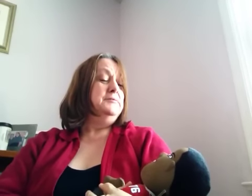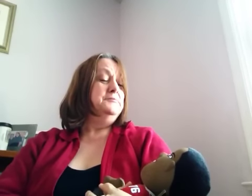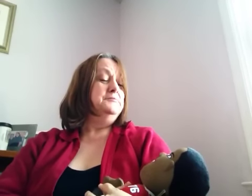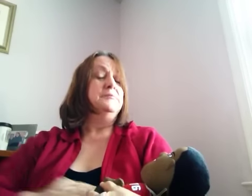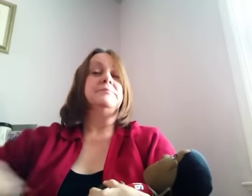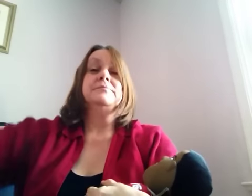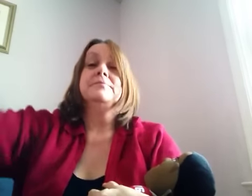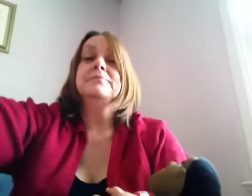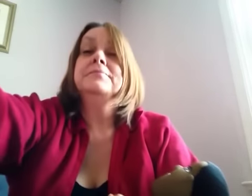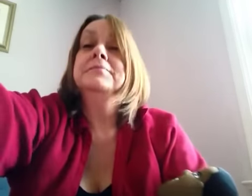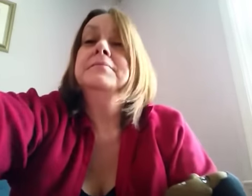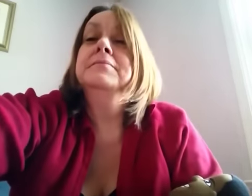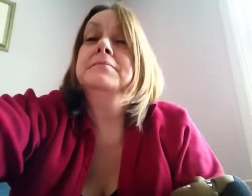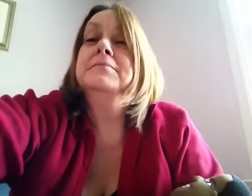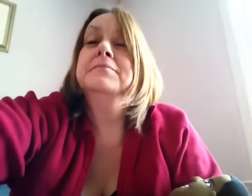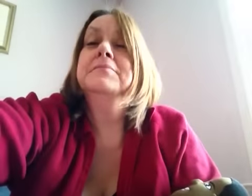.K. P . You